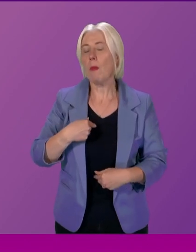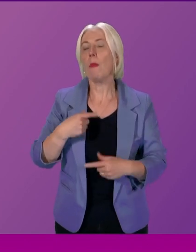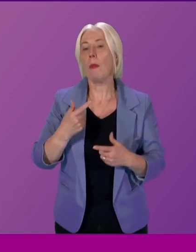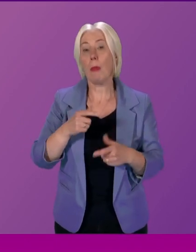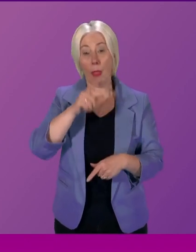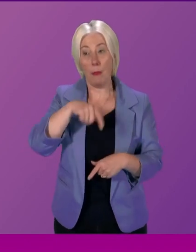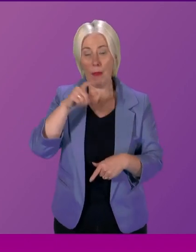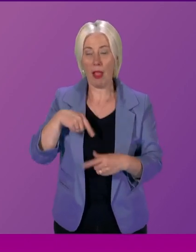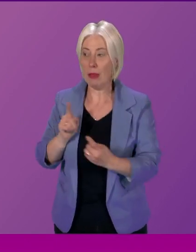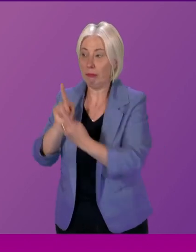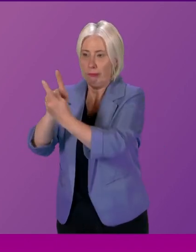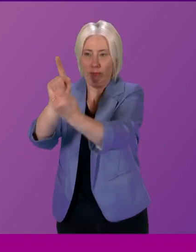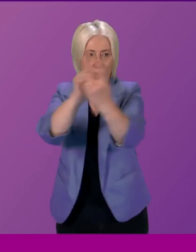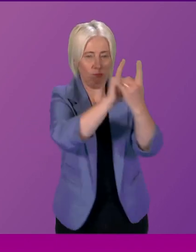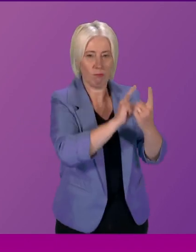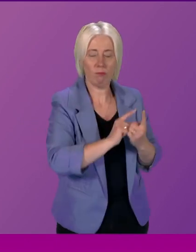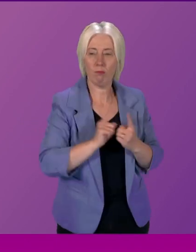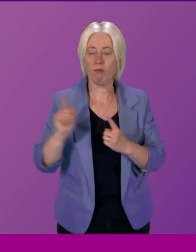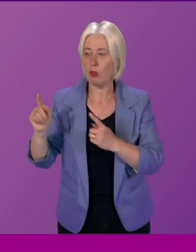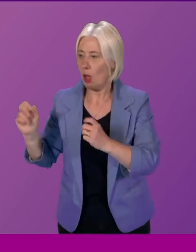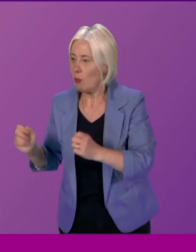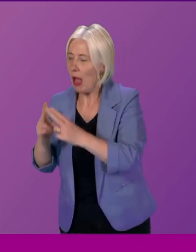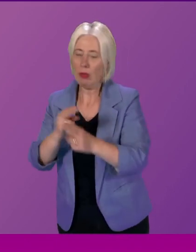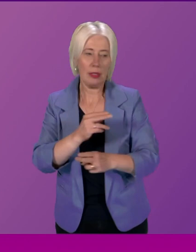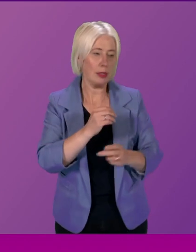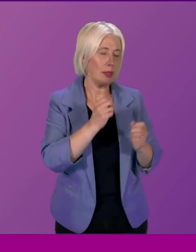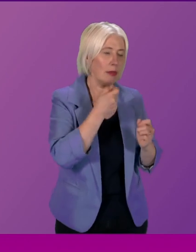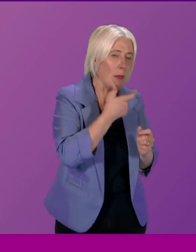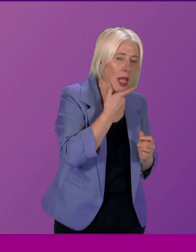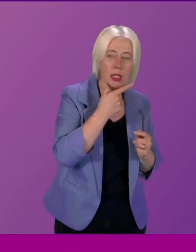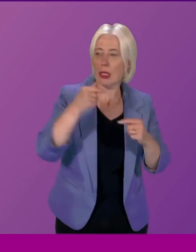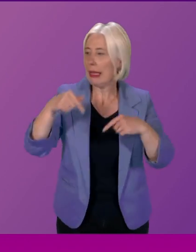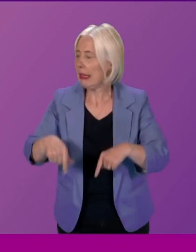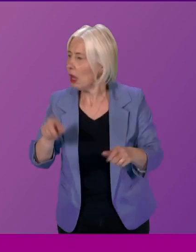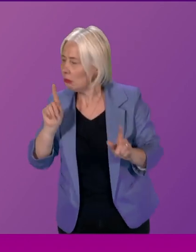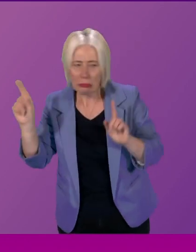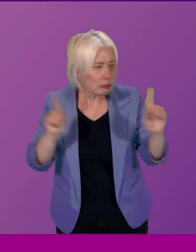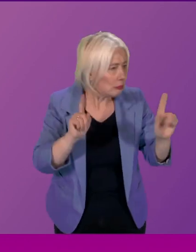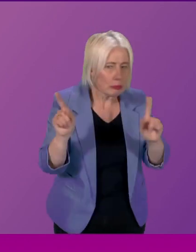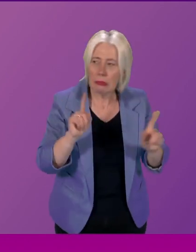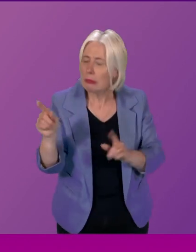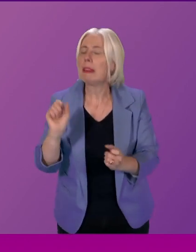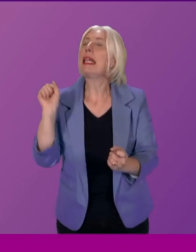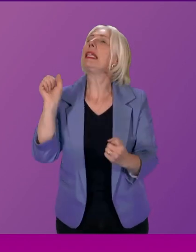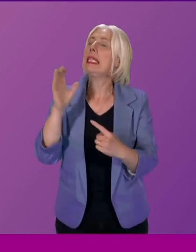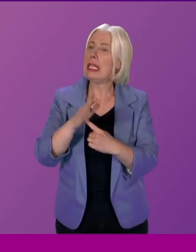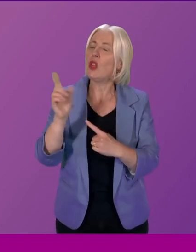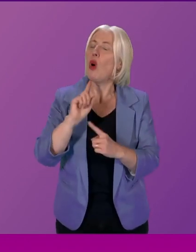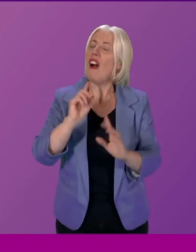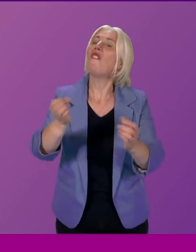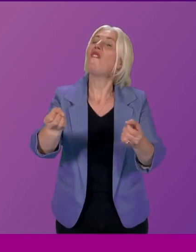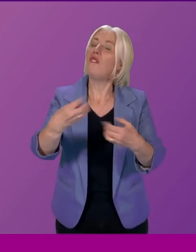people that we have met, had participated in Paris or in Dublin or indeed here, is that the key thing is feedback.